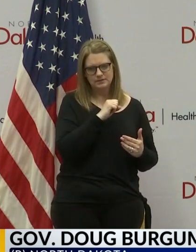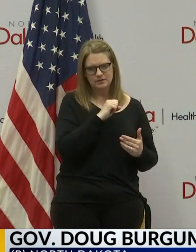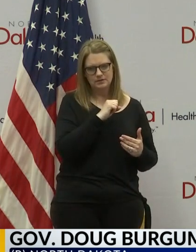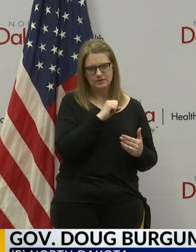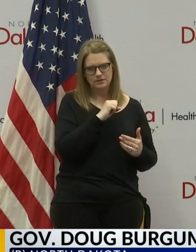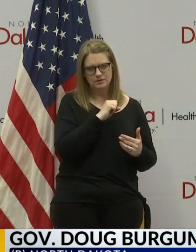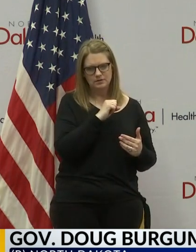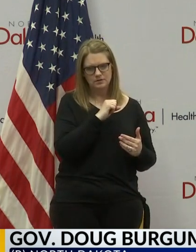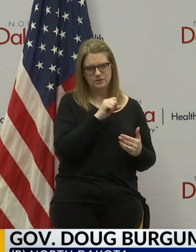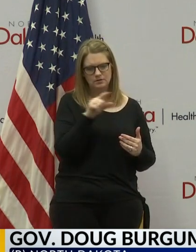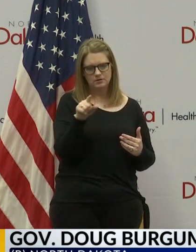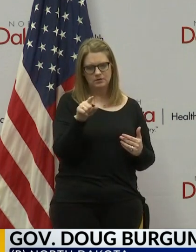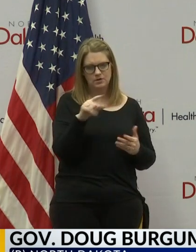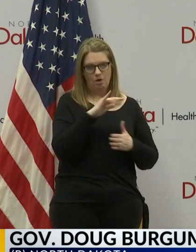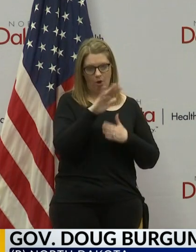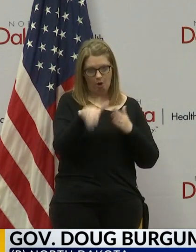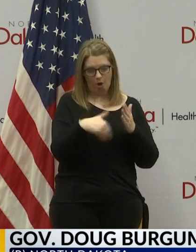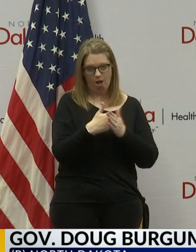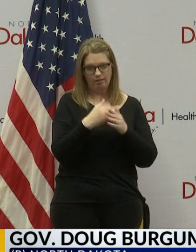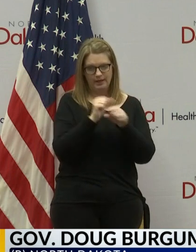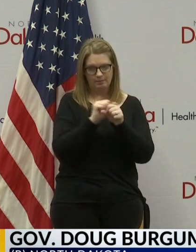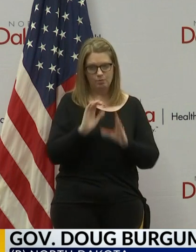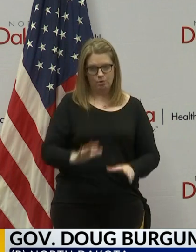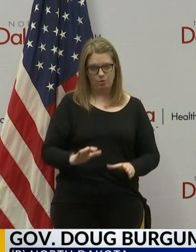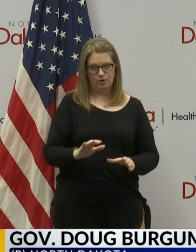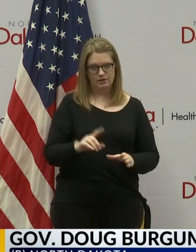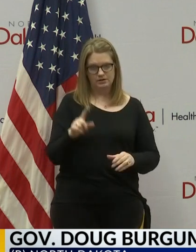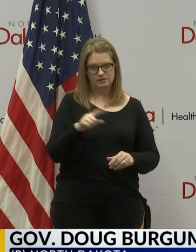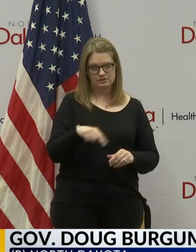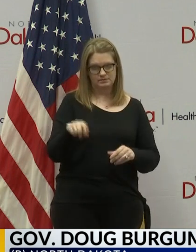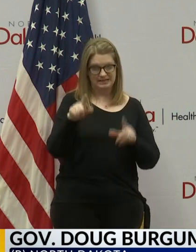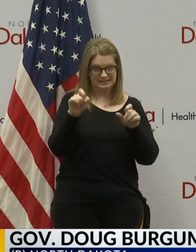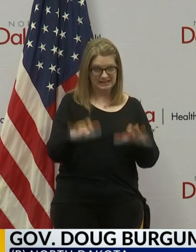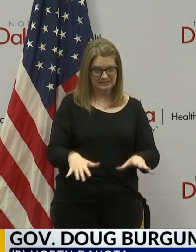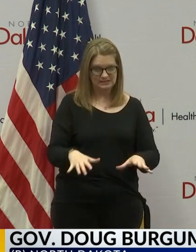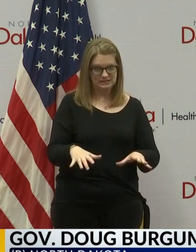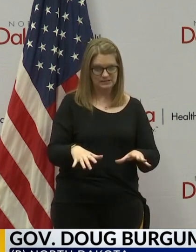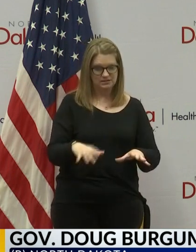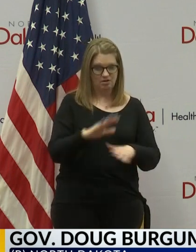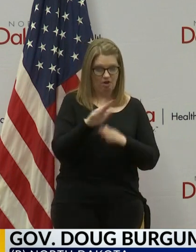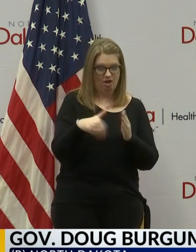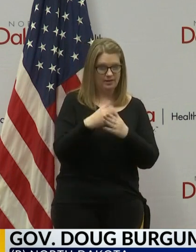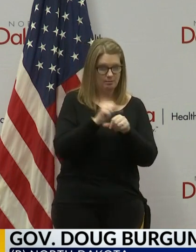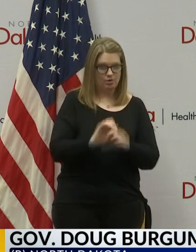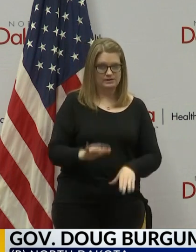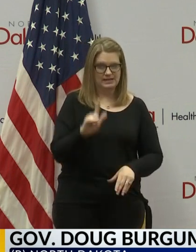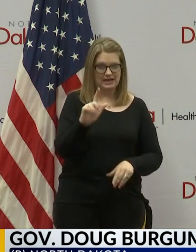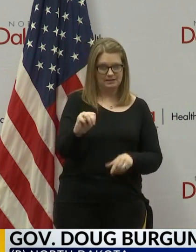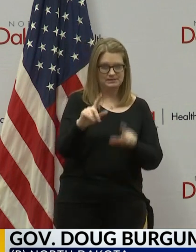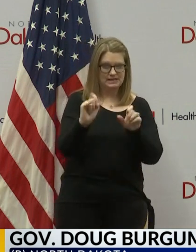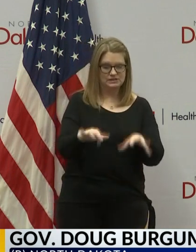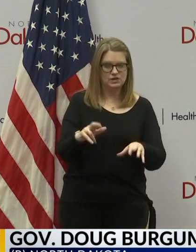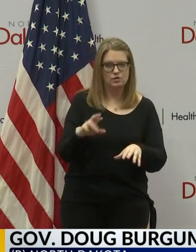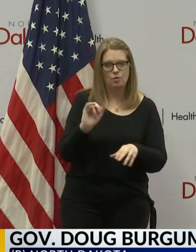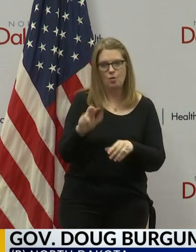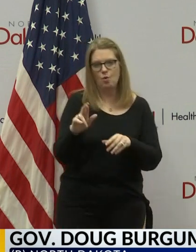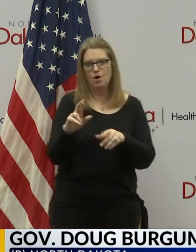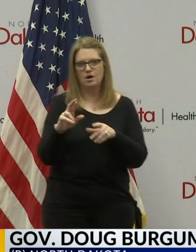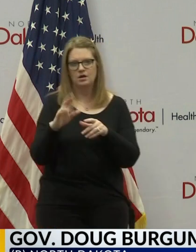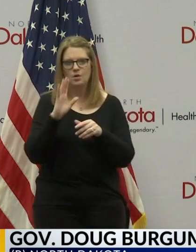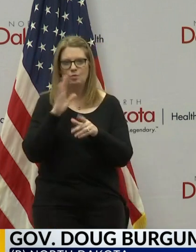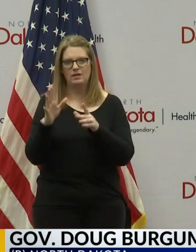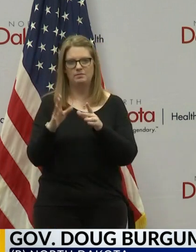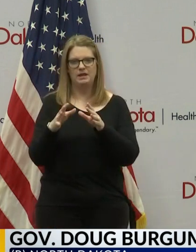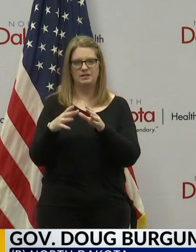Are all the employees that work there at LM being tested, and is that all being done at one time, or are we spreading that out? The